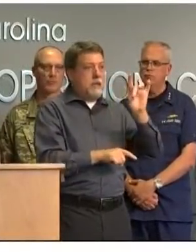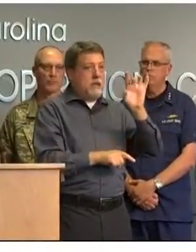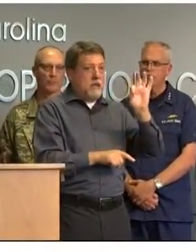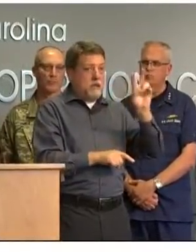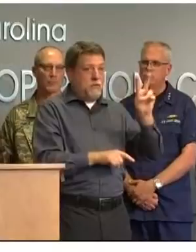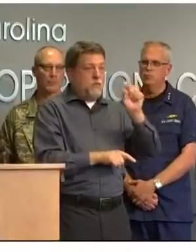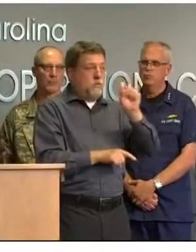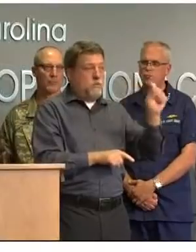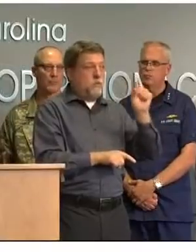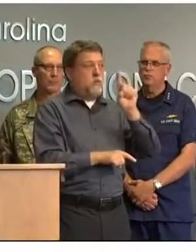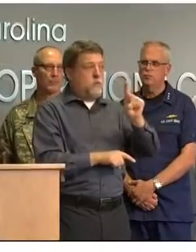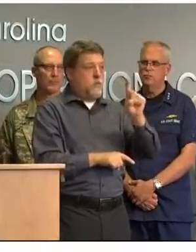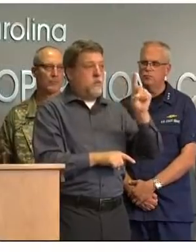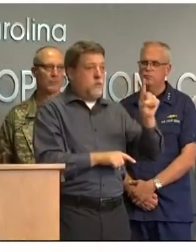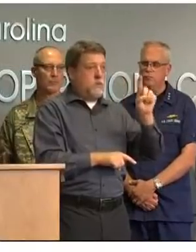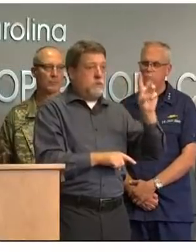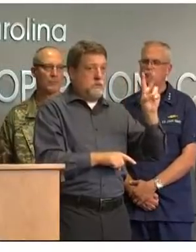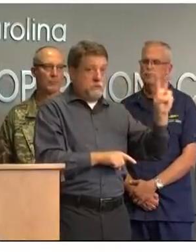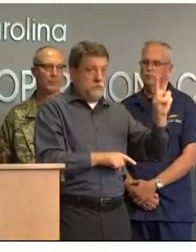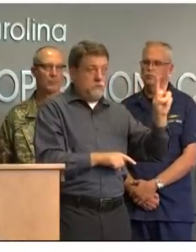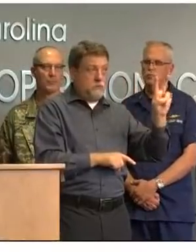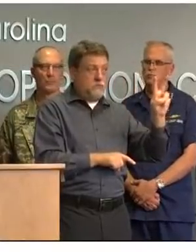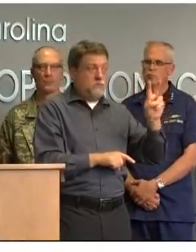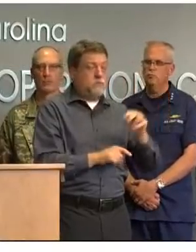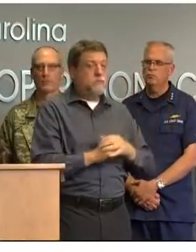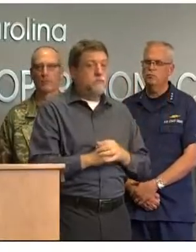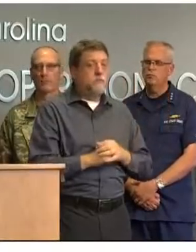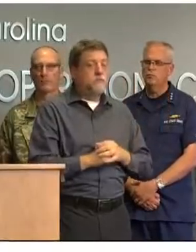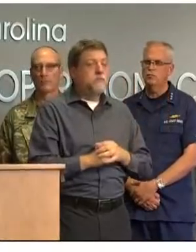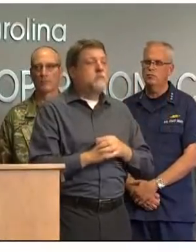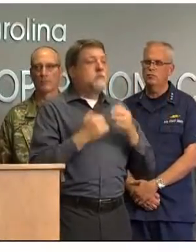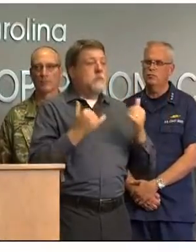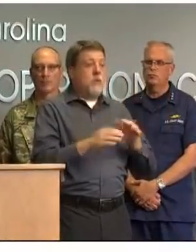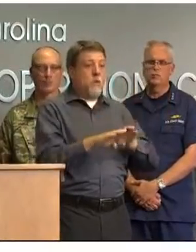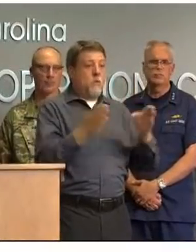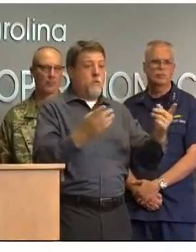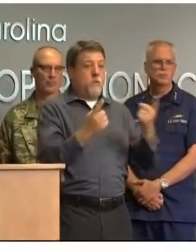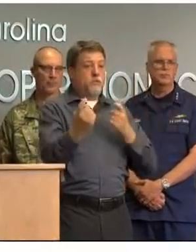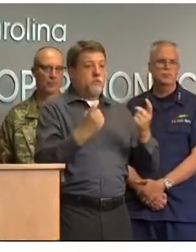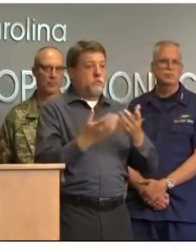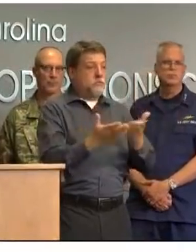-1162 we will take your questions